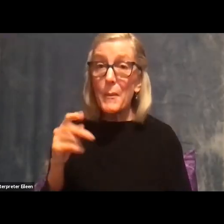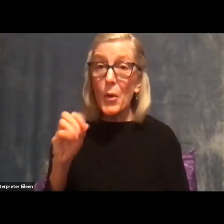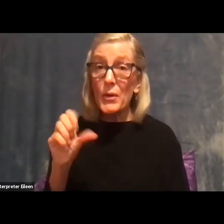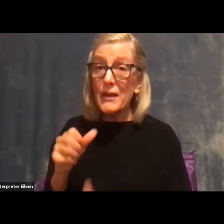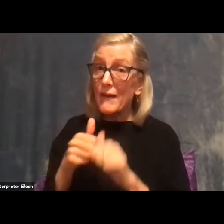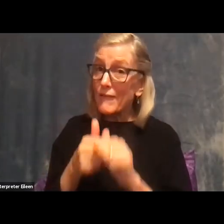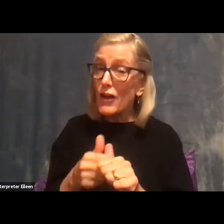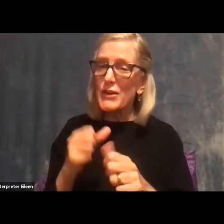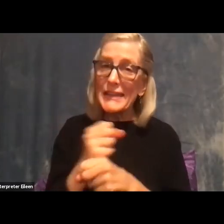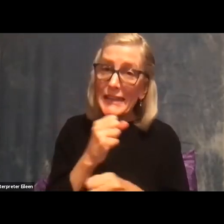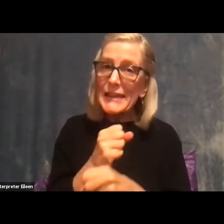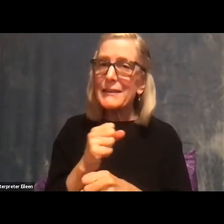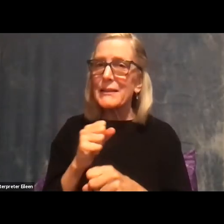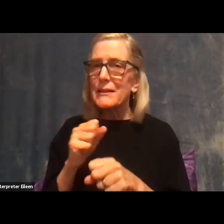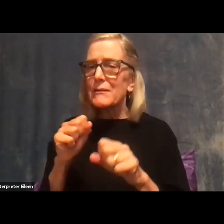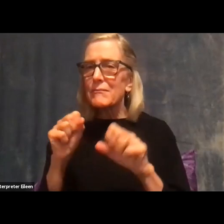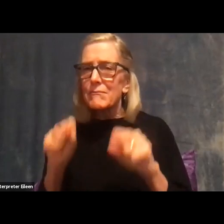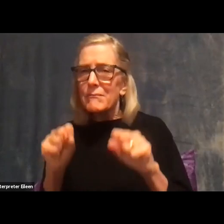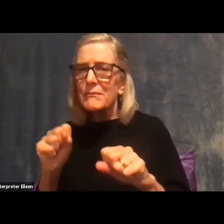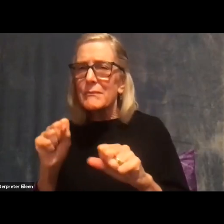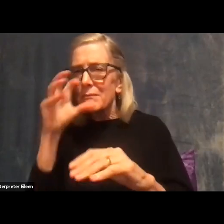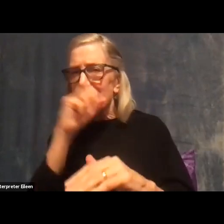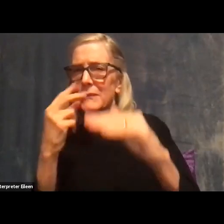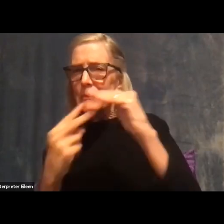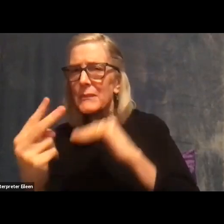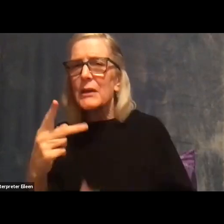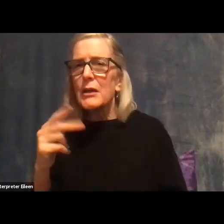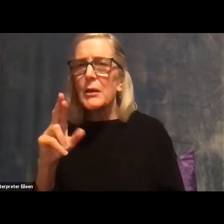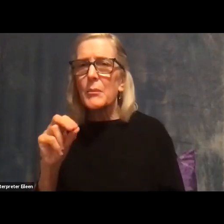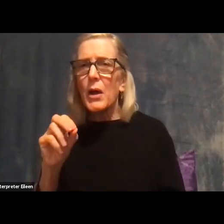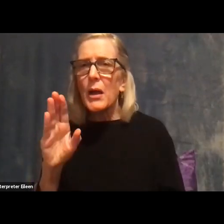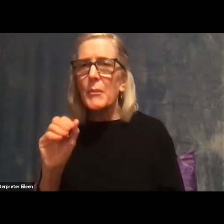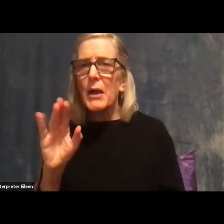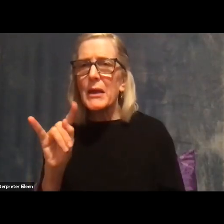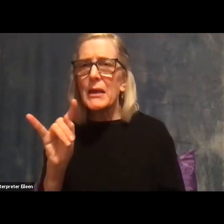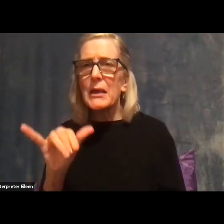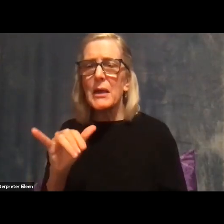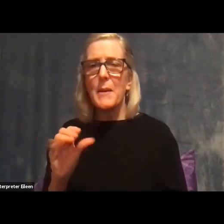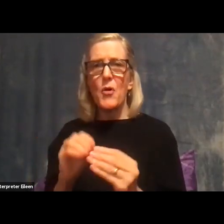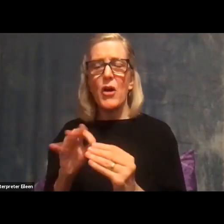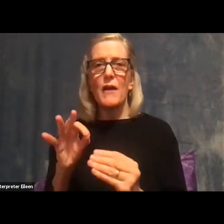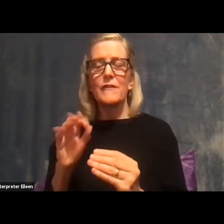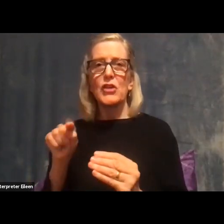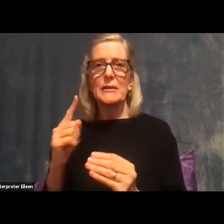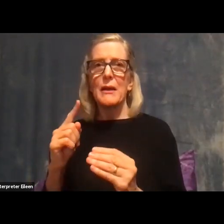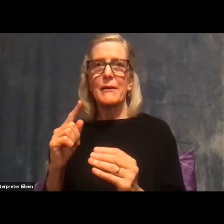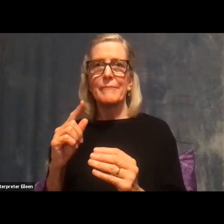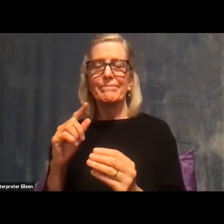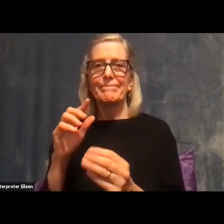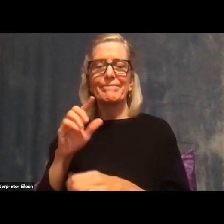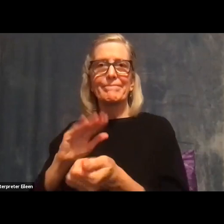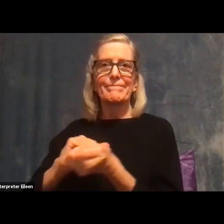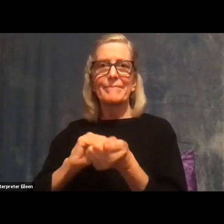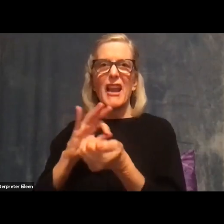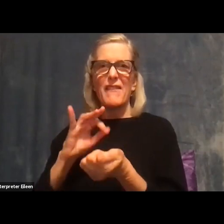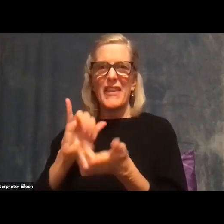going to tell you about a snapshot in time when that poll was taken. And we all have to recognize there is uncertainty in those polls, and